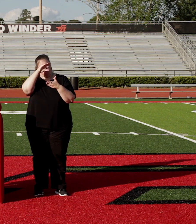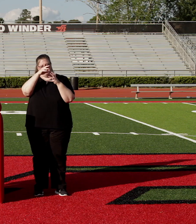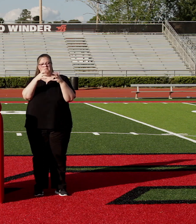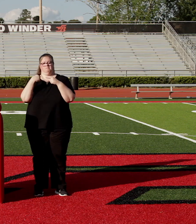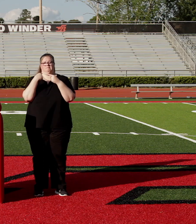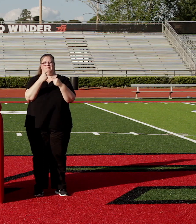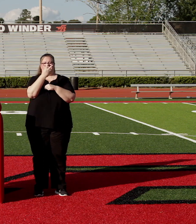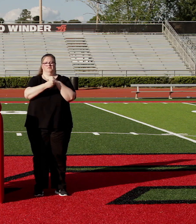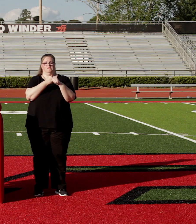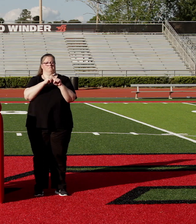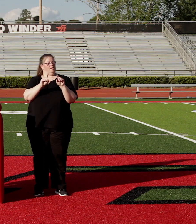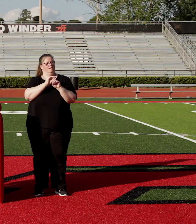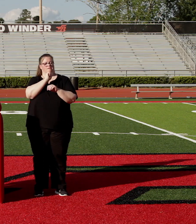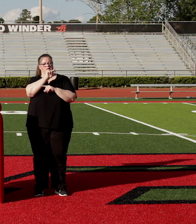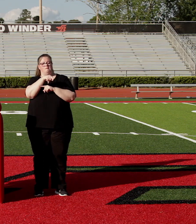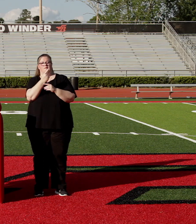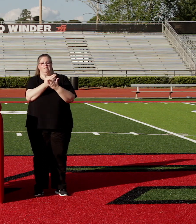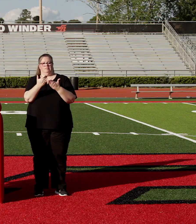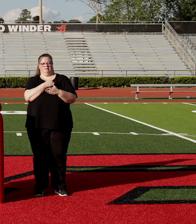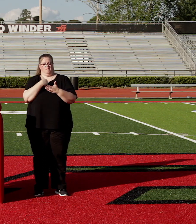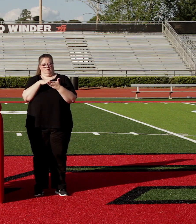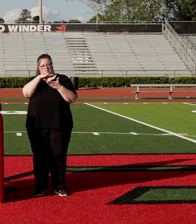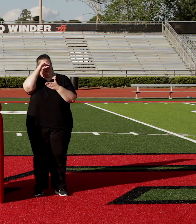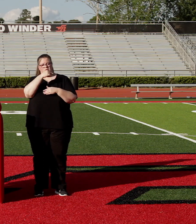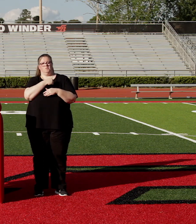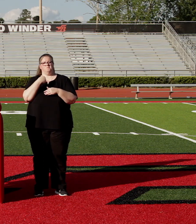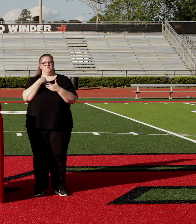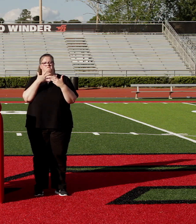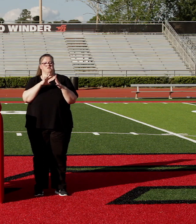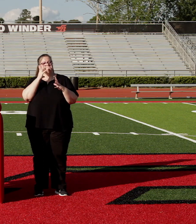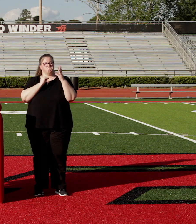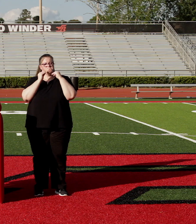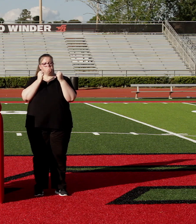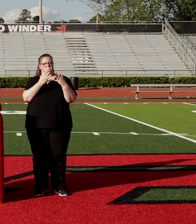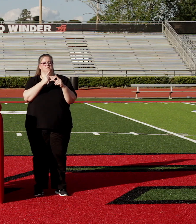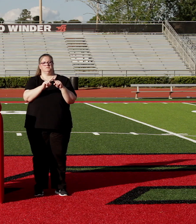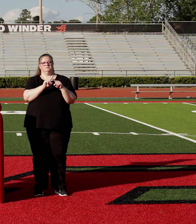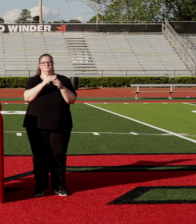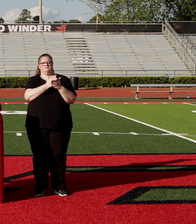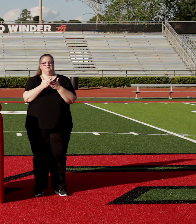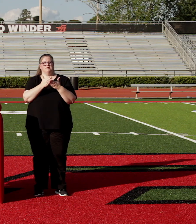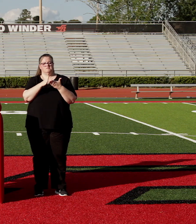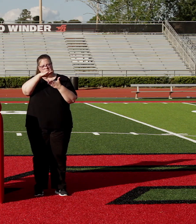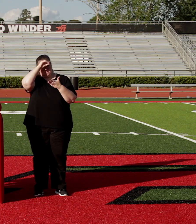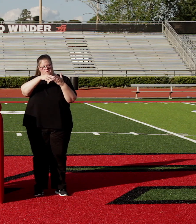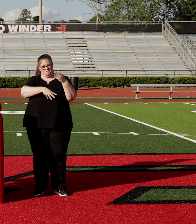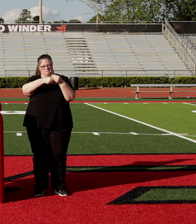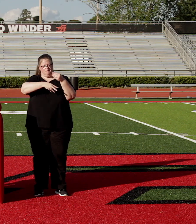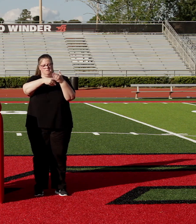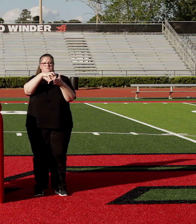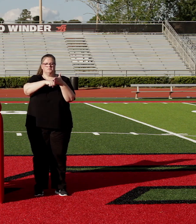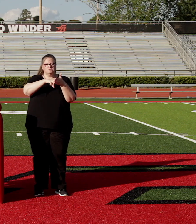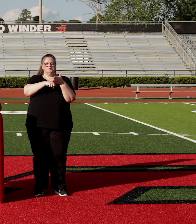But that's not all we have learned. School is centered around learning, and we sure have done a lot of that. We learned how to add and subtract, how to